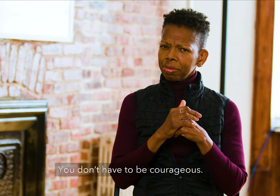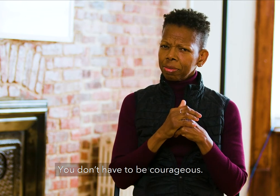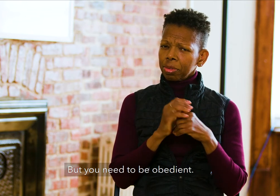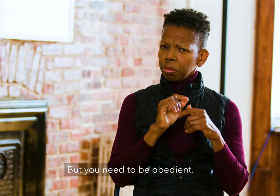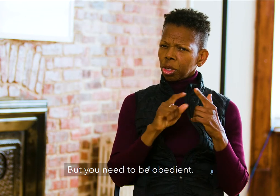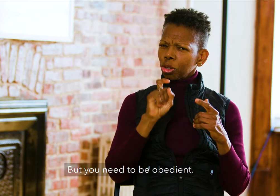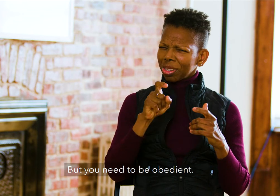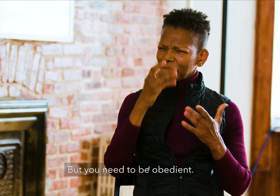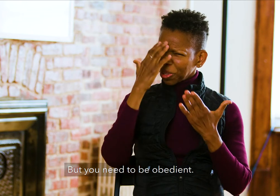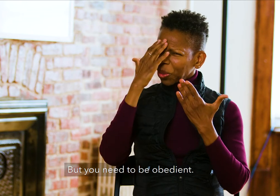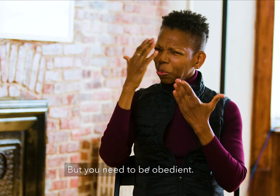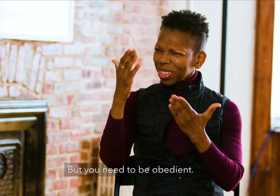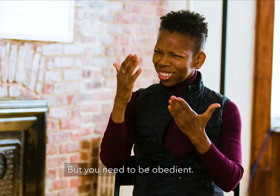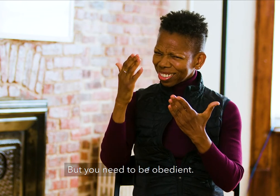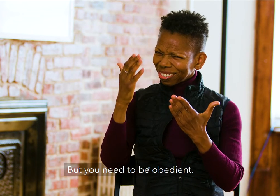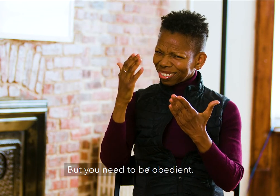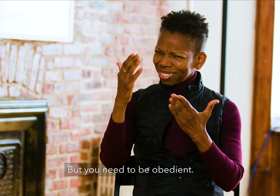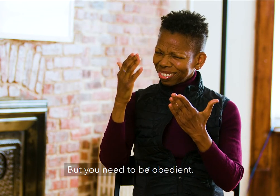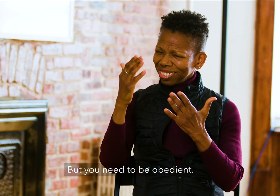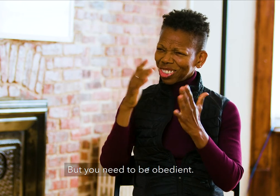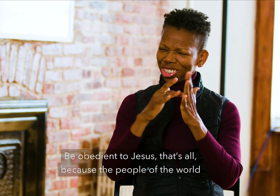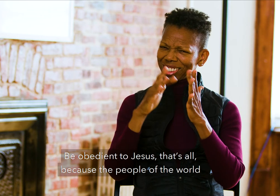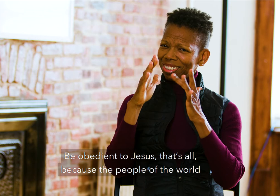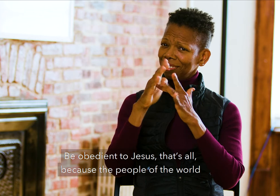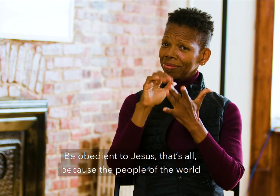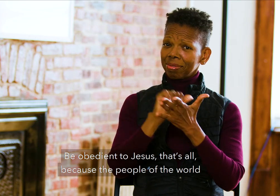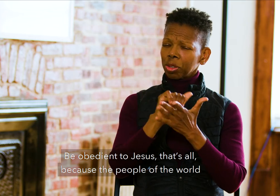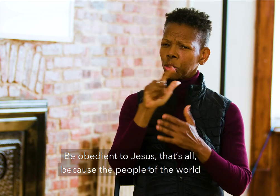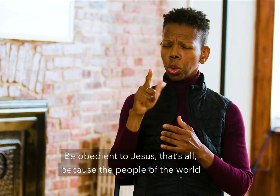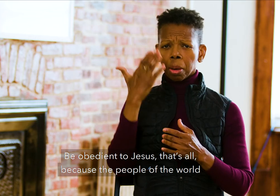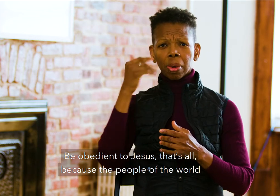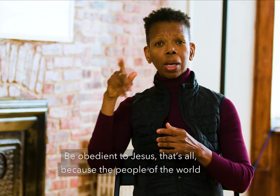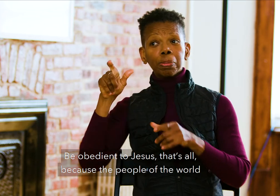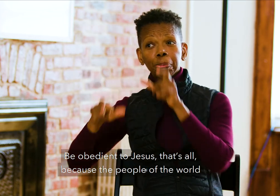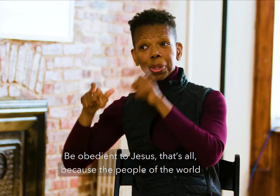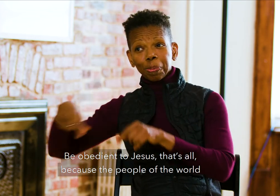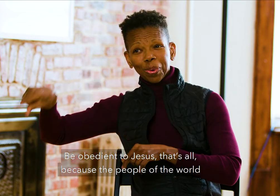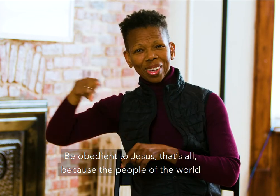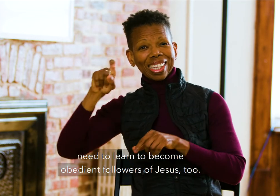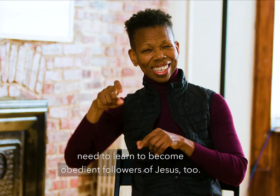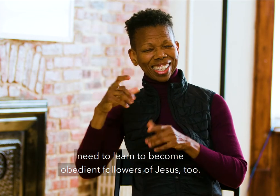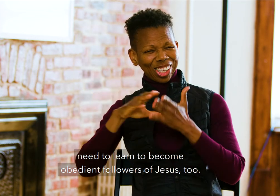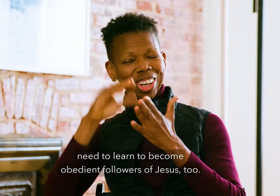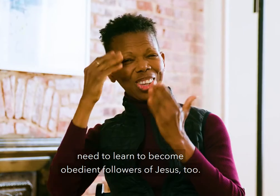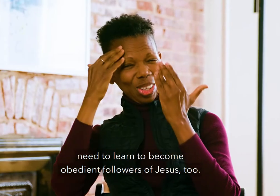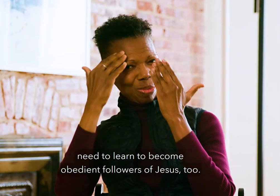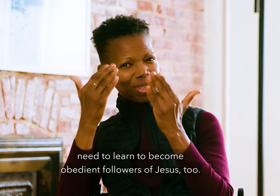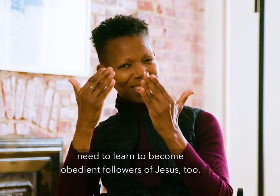But you need to be obedient. Be obedient to Jesus, that's all. Because the people of the